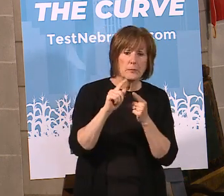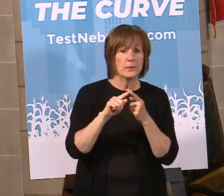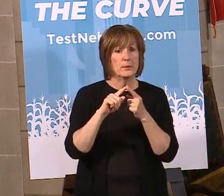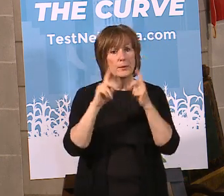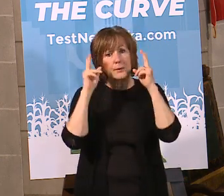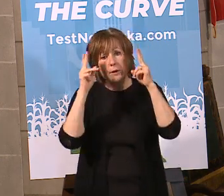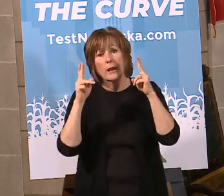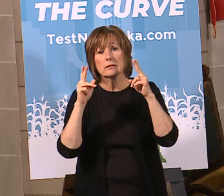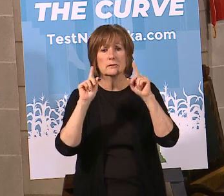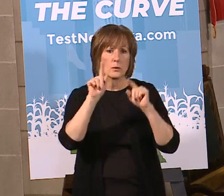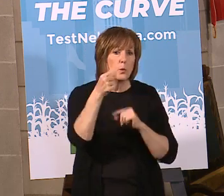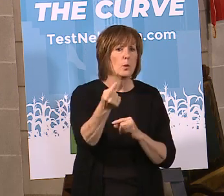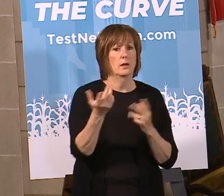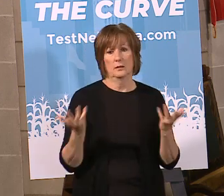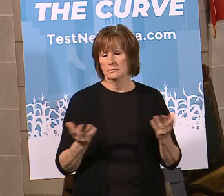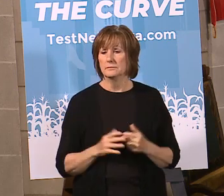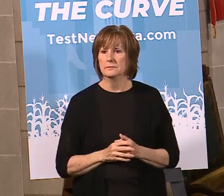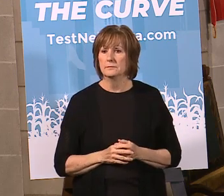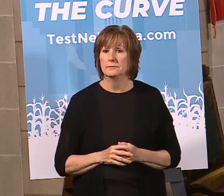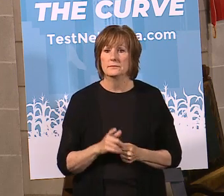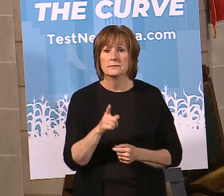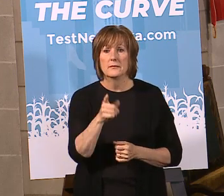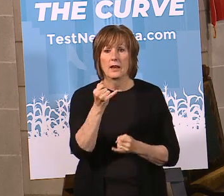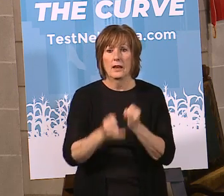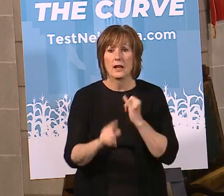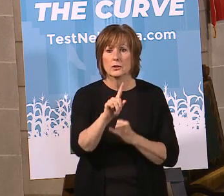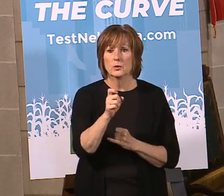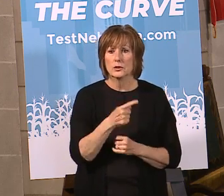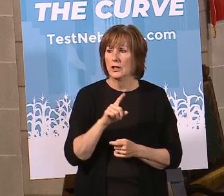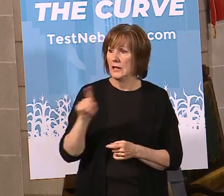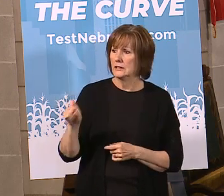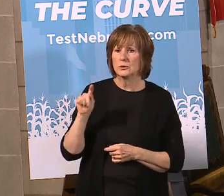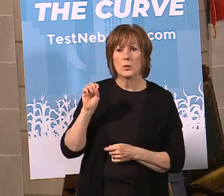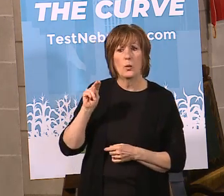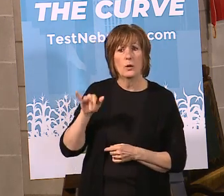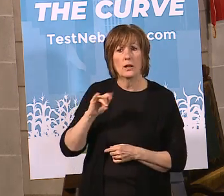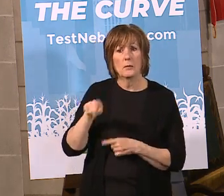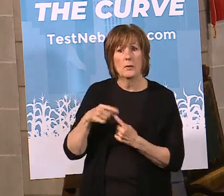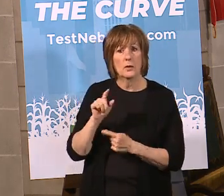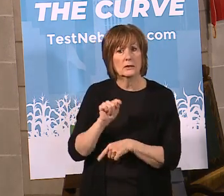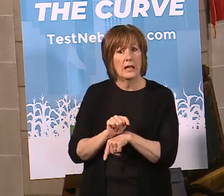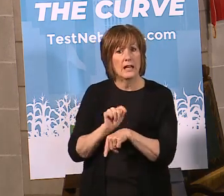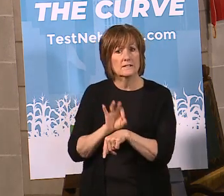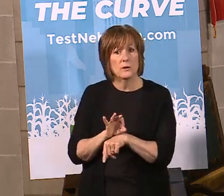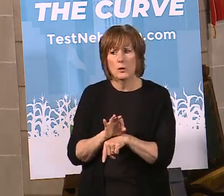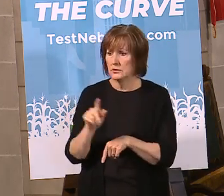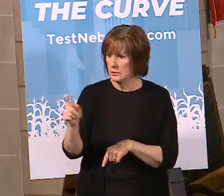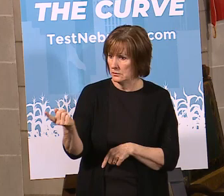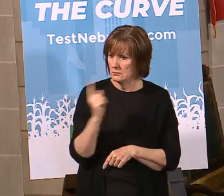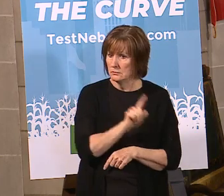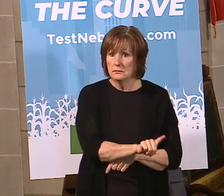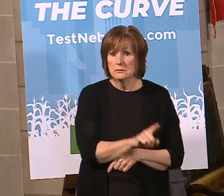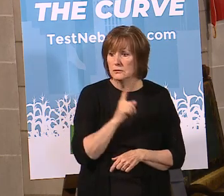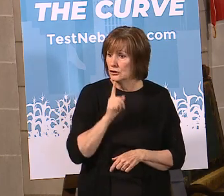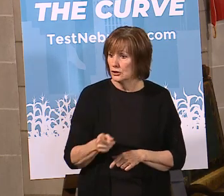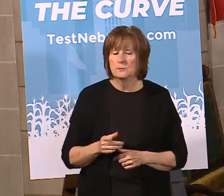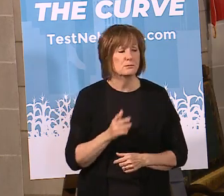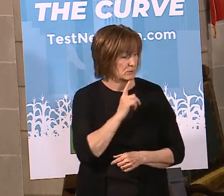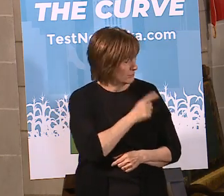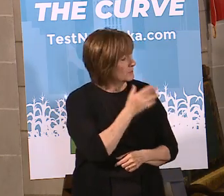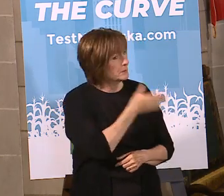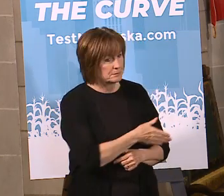hair styling or something like that. Lee, last question. I was going to ask Tony a question. Tony, can you come up here for the task force, please? Absolutely.